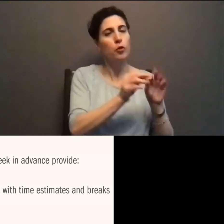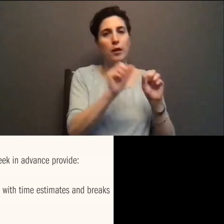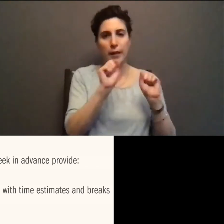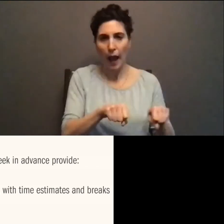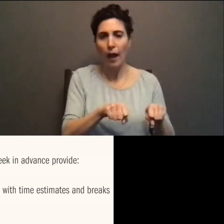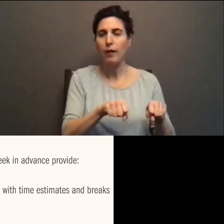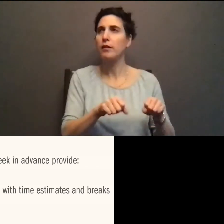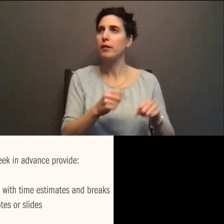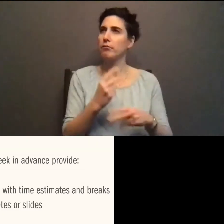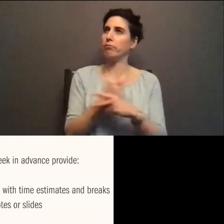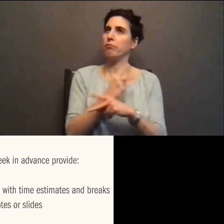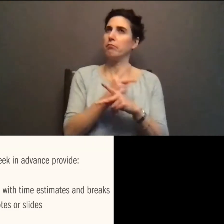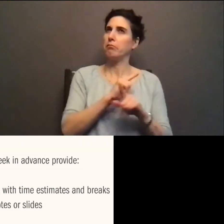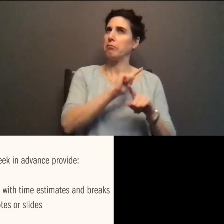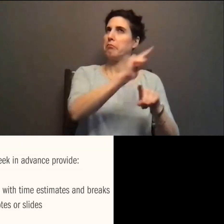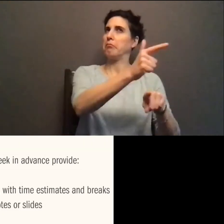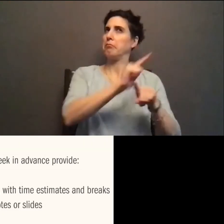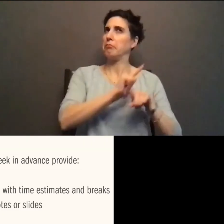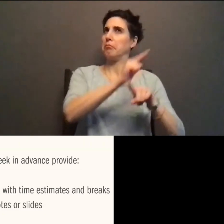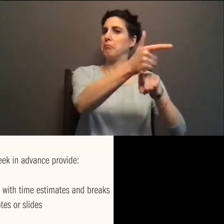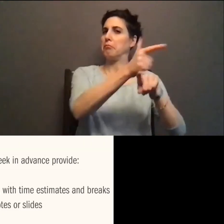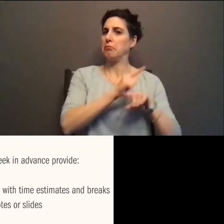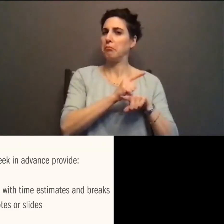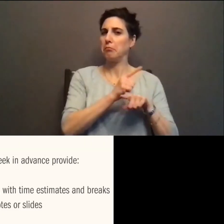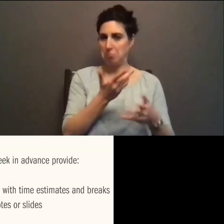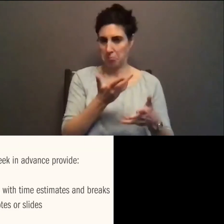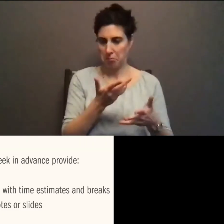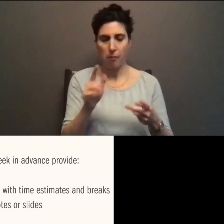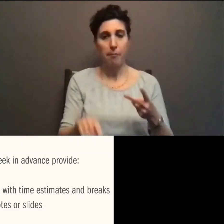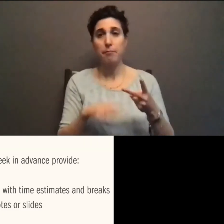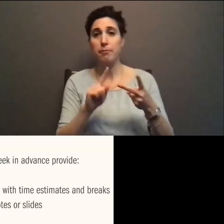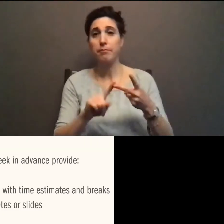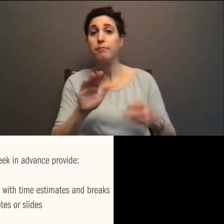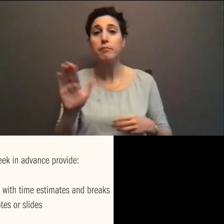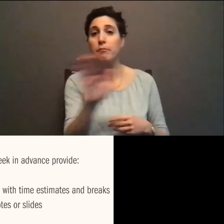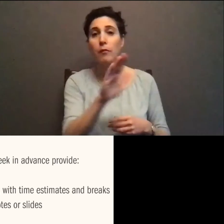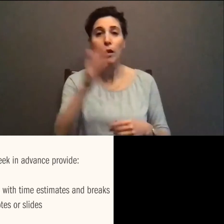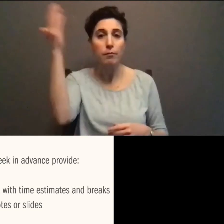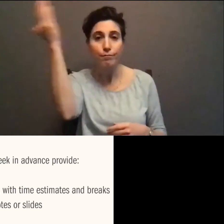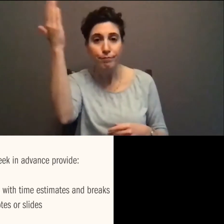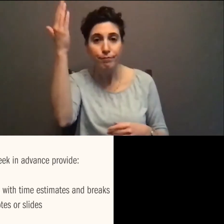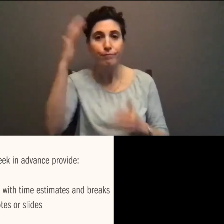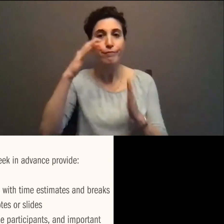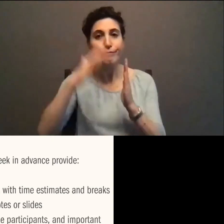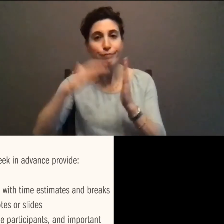the event for themselves, what works best for them. Your speaking notes or your slides.